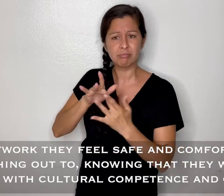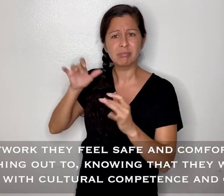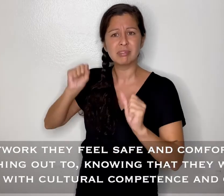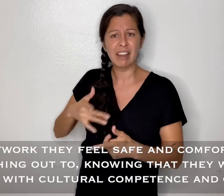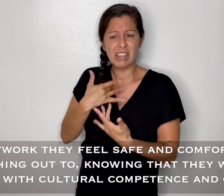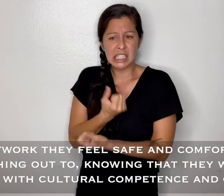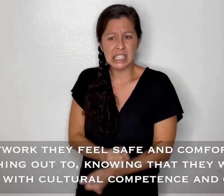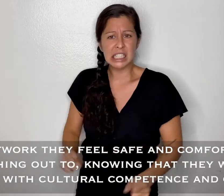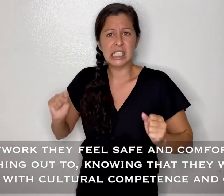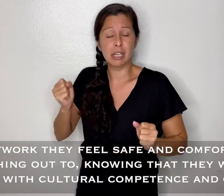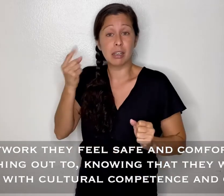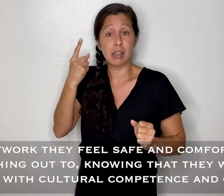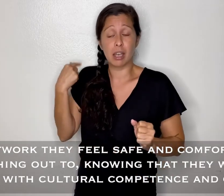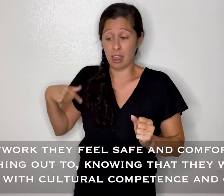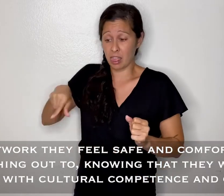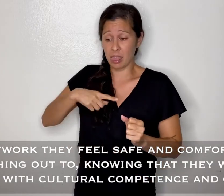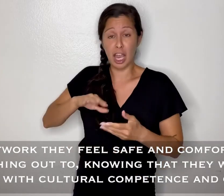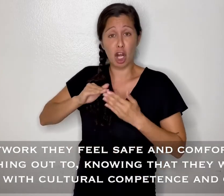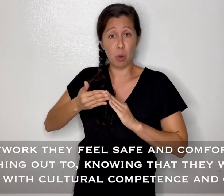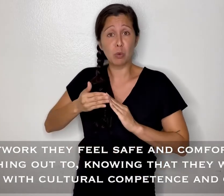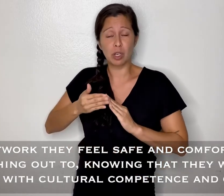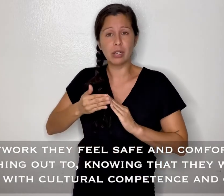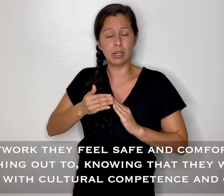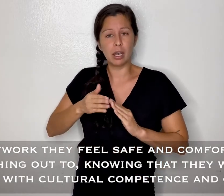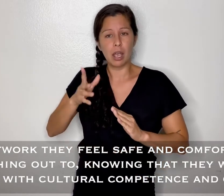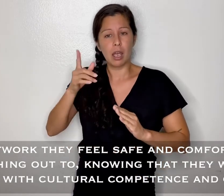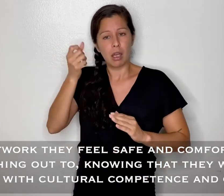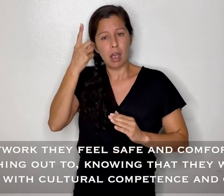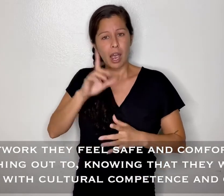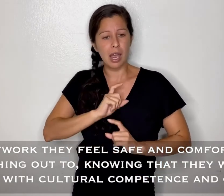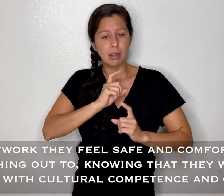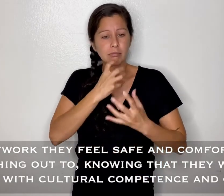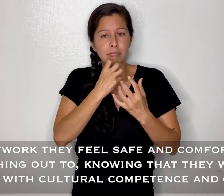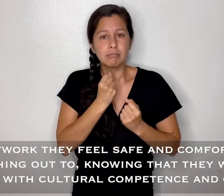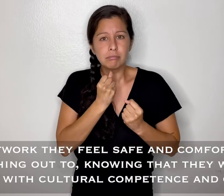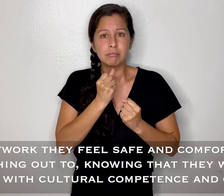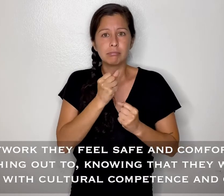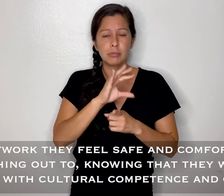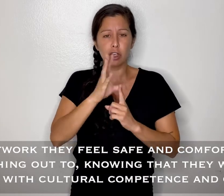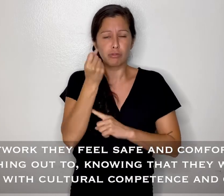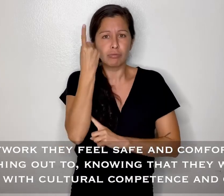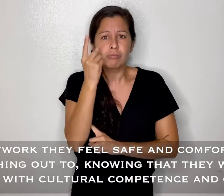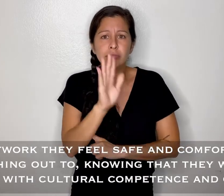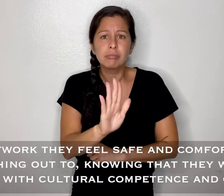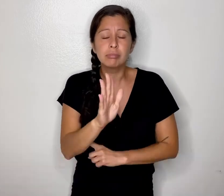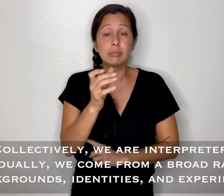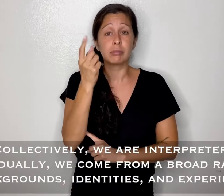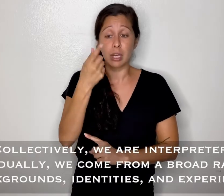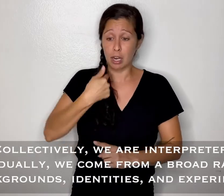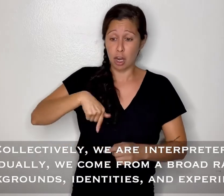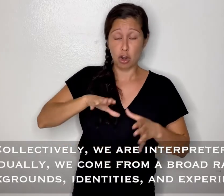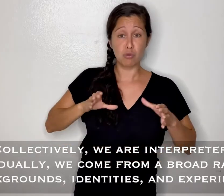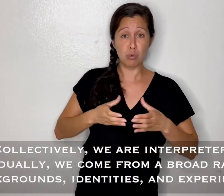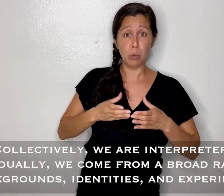in which they feel safe and comfortable reaching out to knowing that they will be met with cultural competence and care.